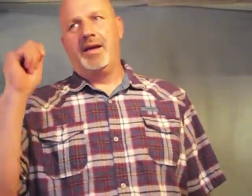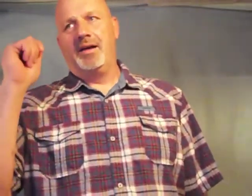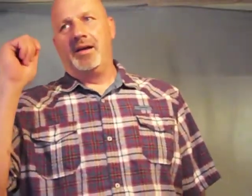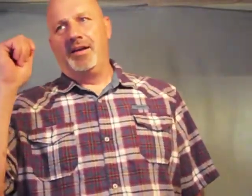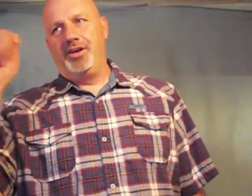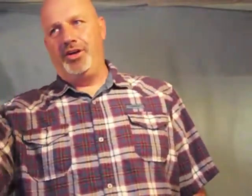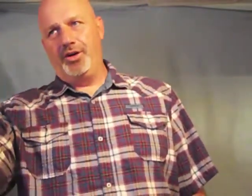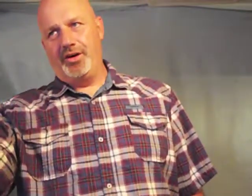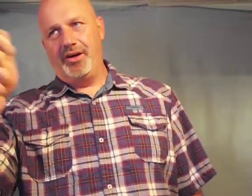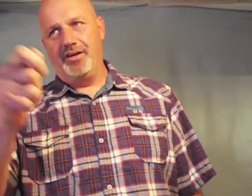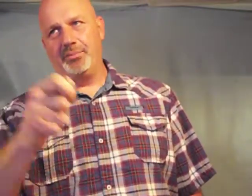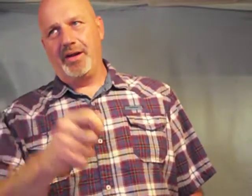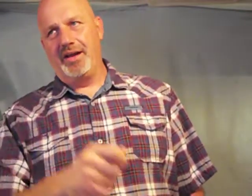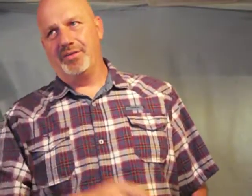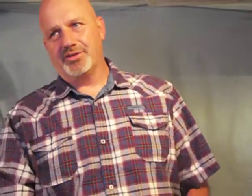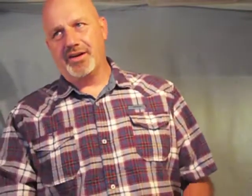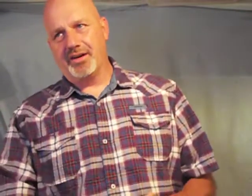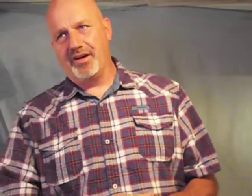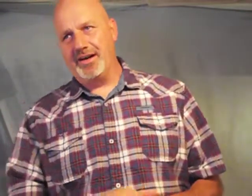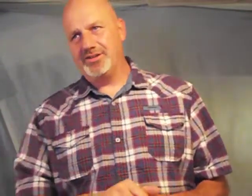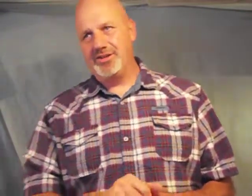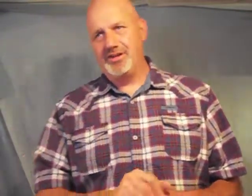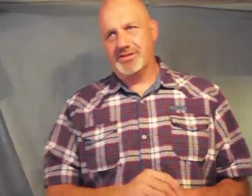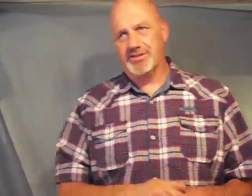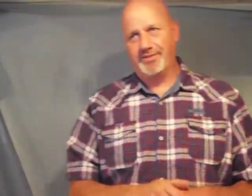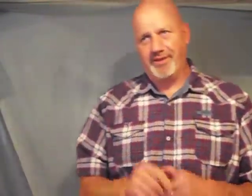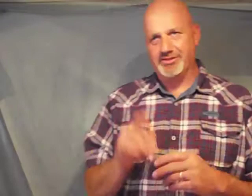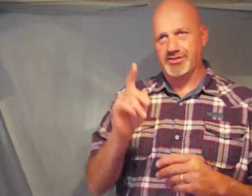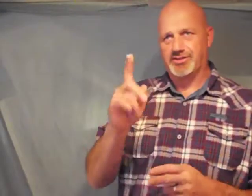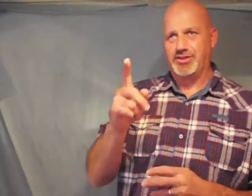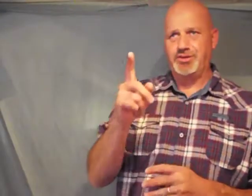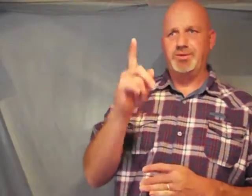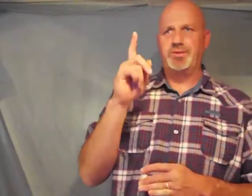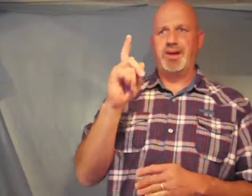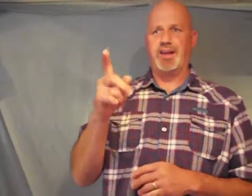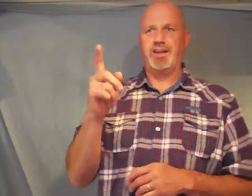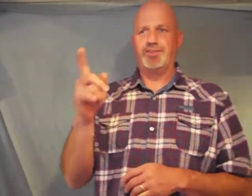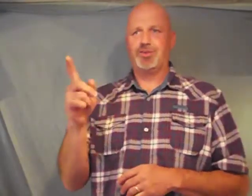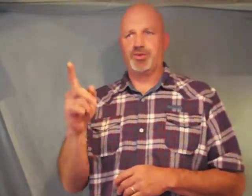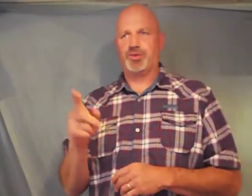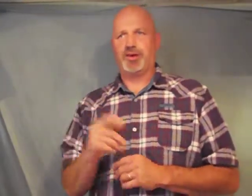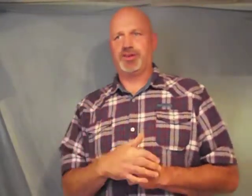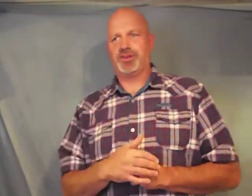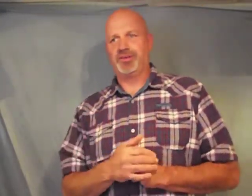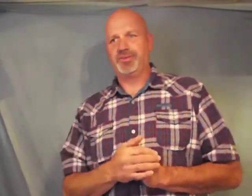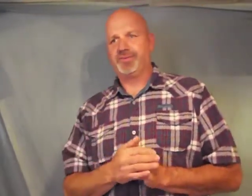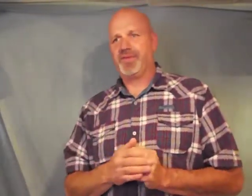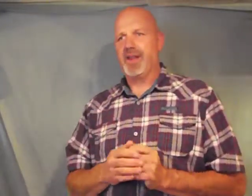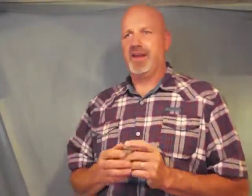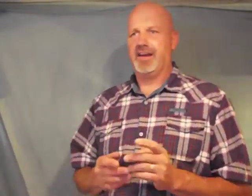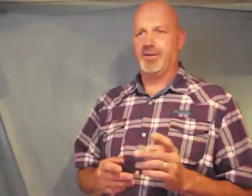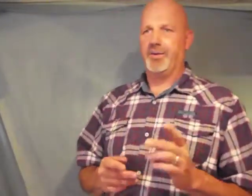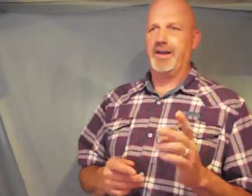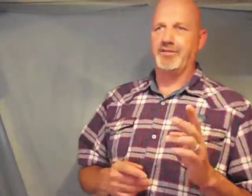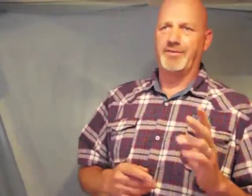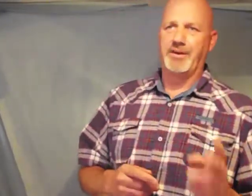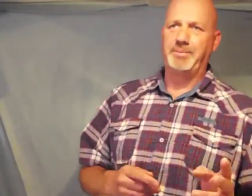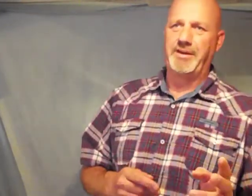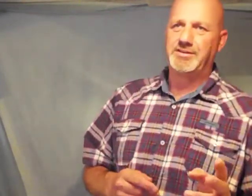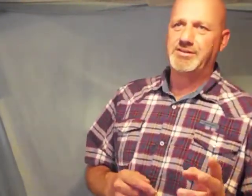unity of believers in Christ Jesus Ephesians 2 11 through 22 and then we have Philippians